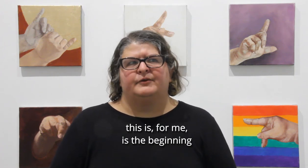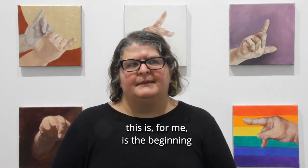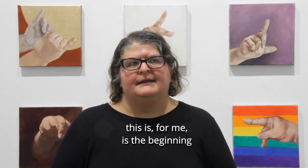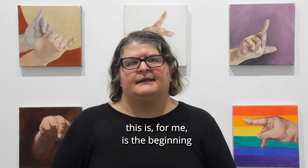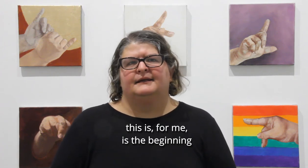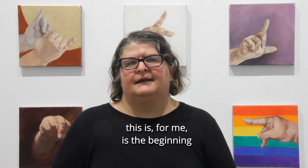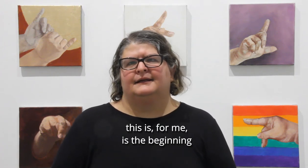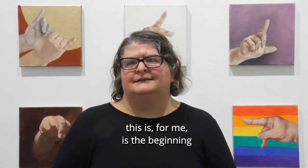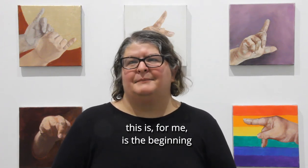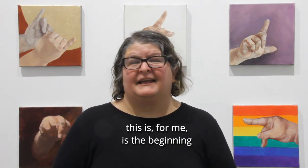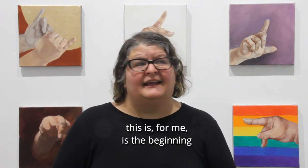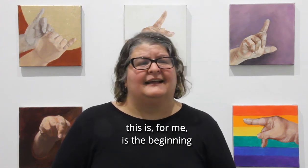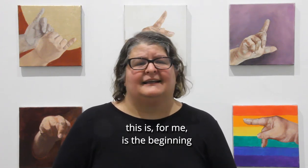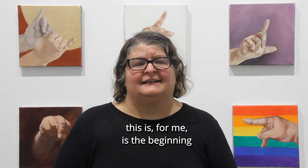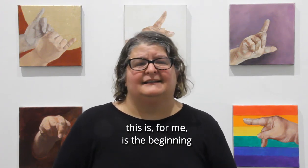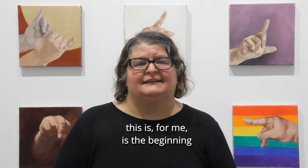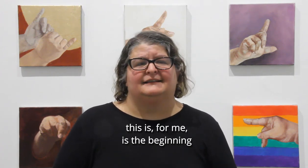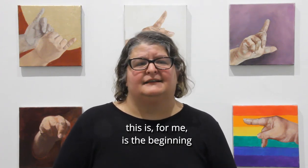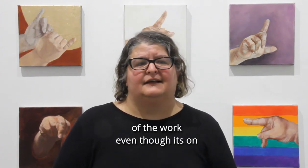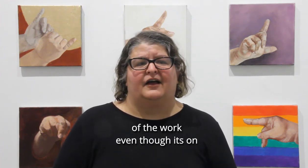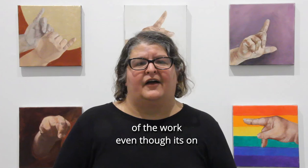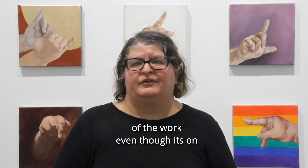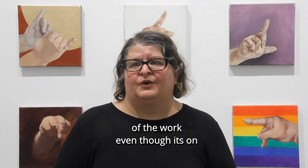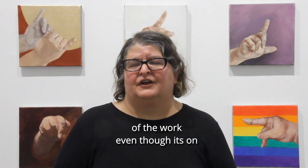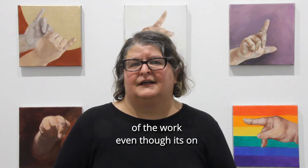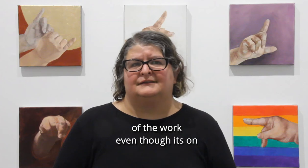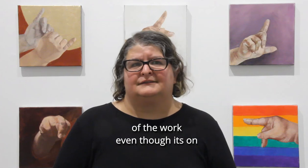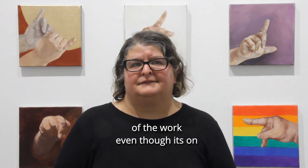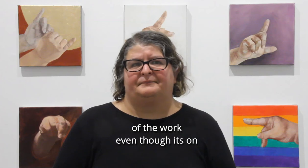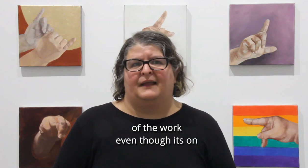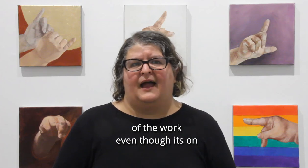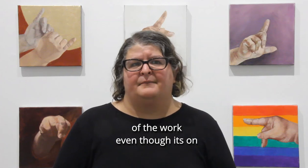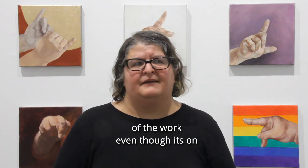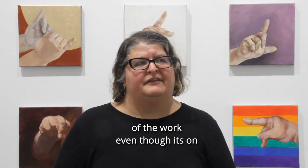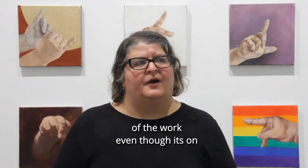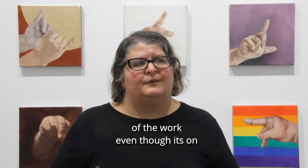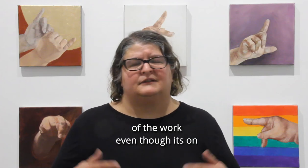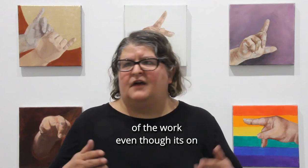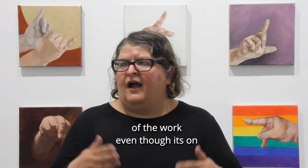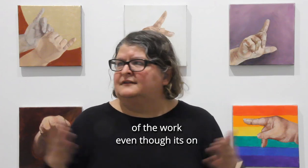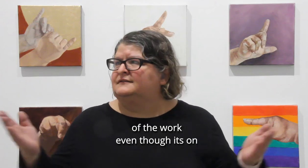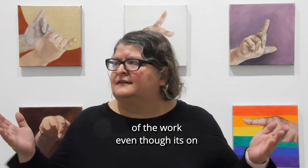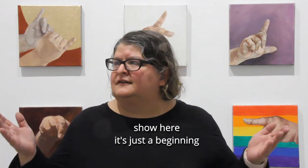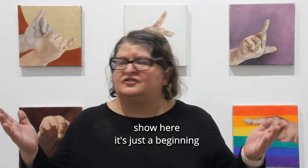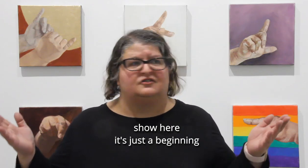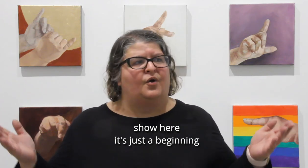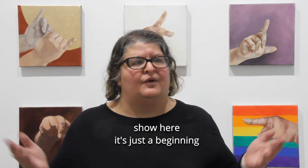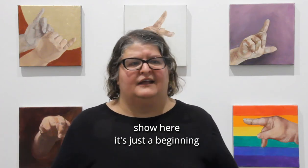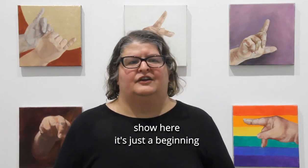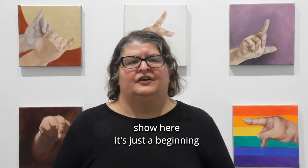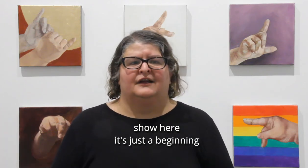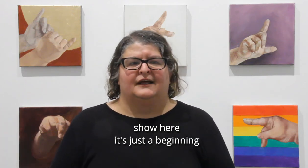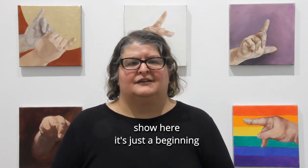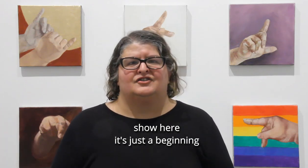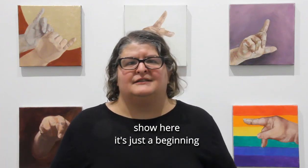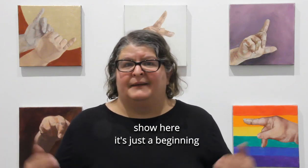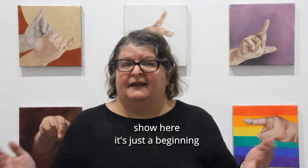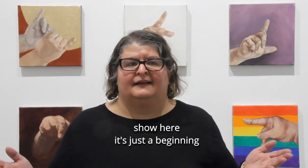for me, is the beginning of the work. Um, even though I'm still here, it's just the beginning.